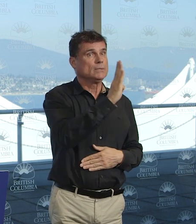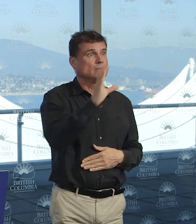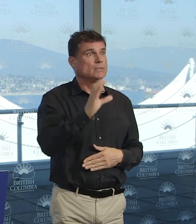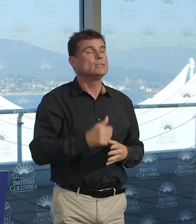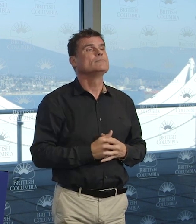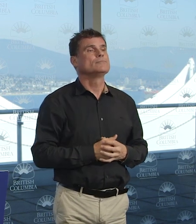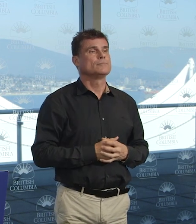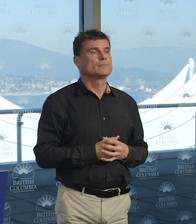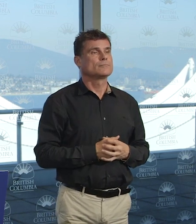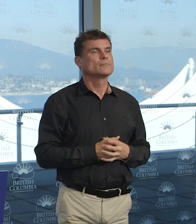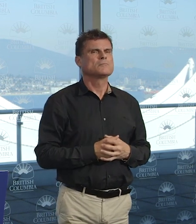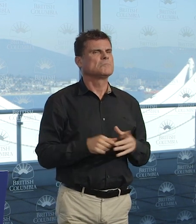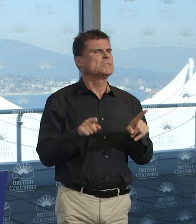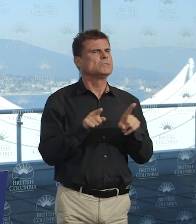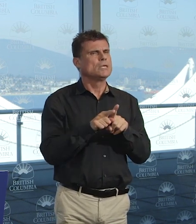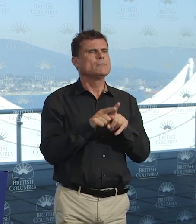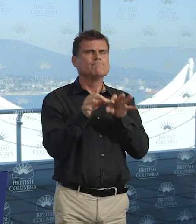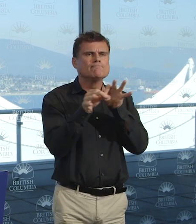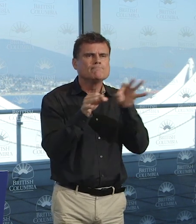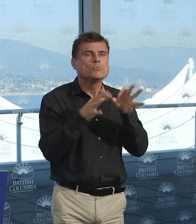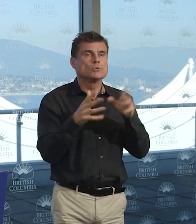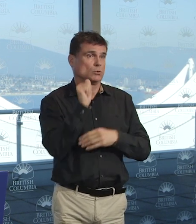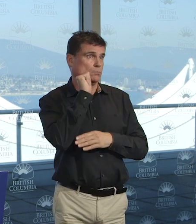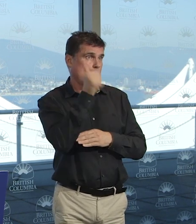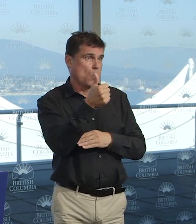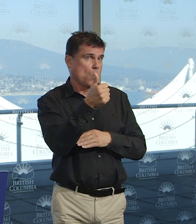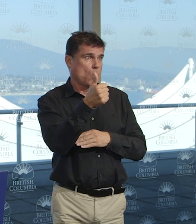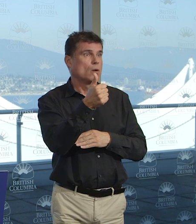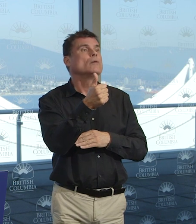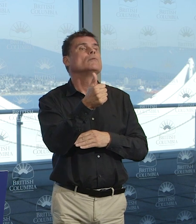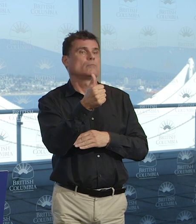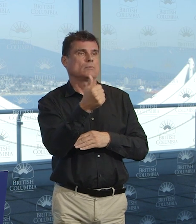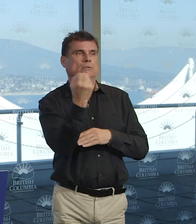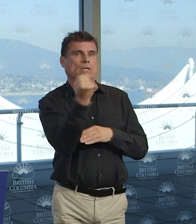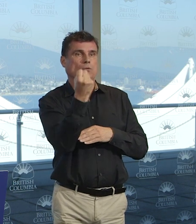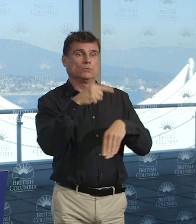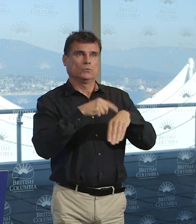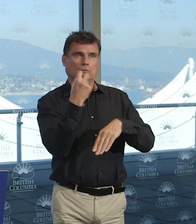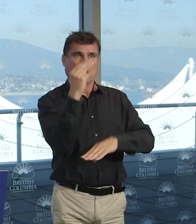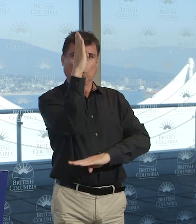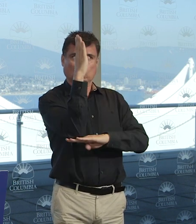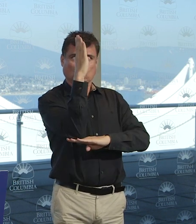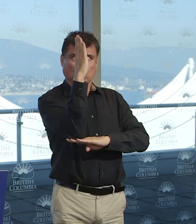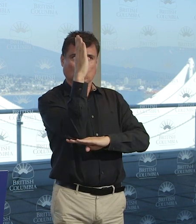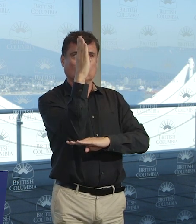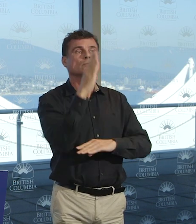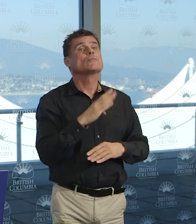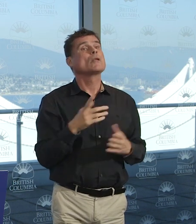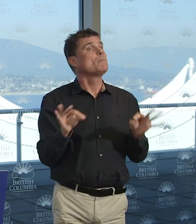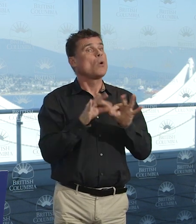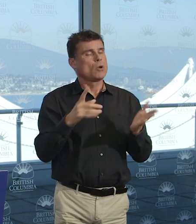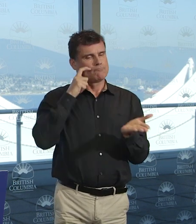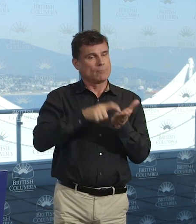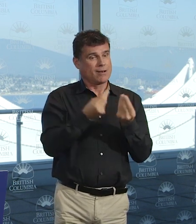It'll be here and it'll be at noon. I want to acknowledge the territories of the Musqueam, of the Squamish, of the Tsleil